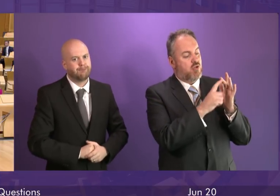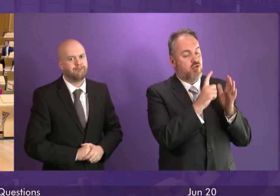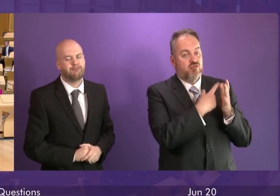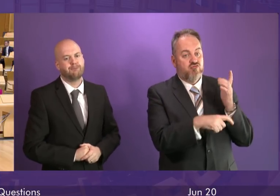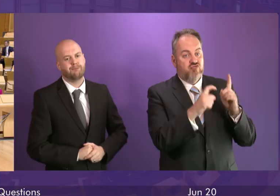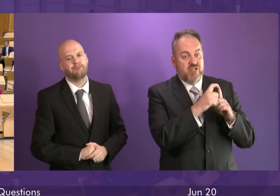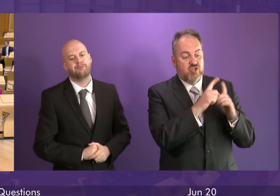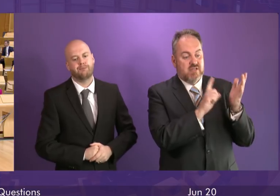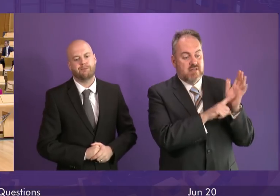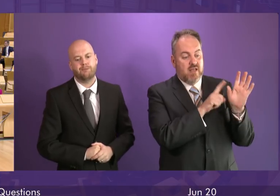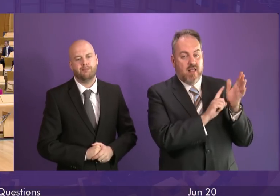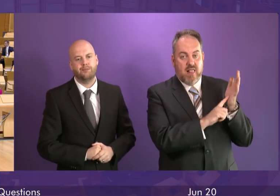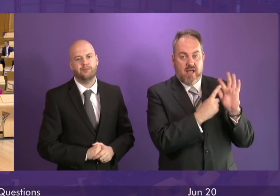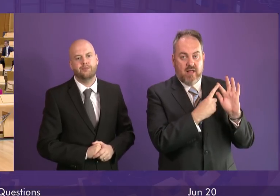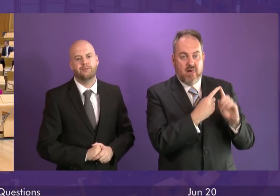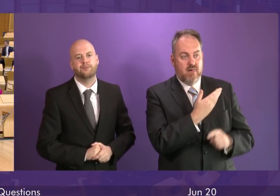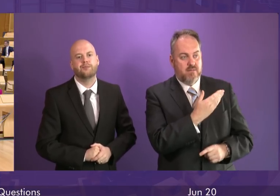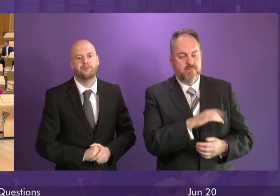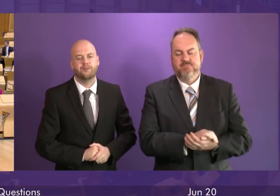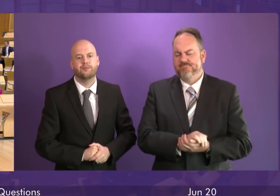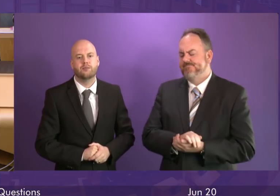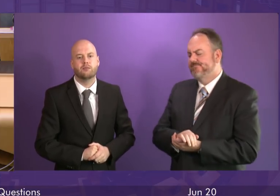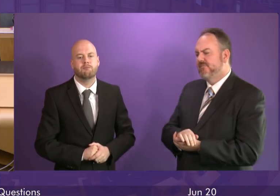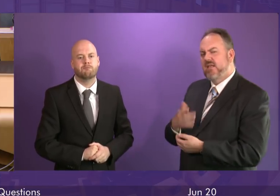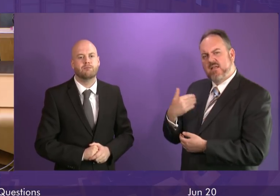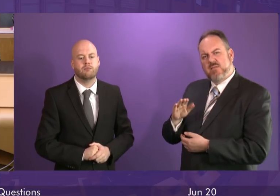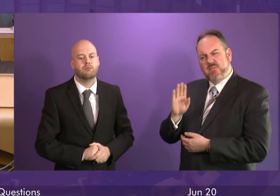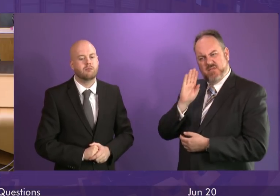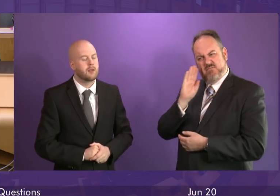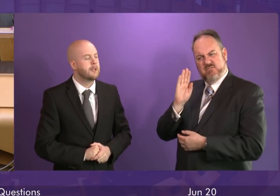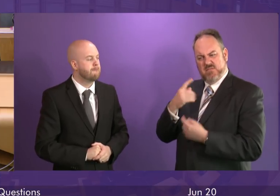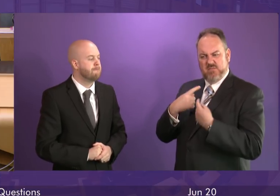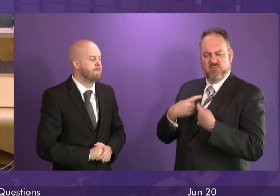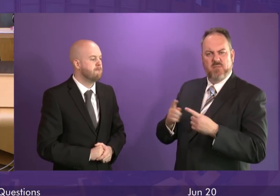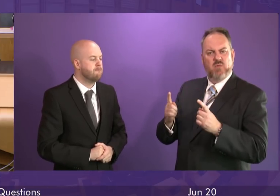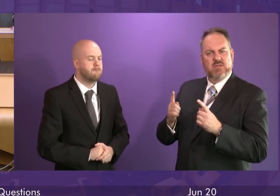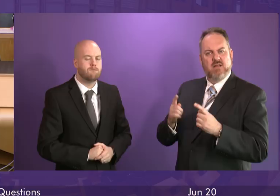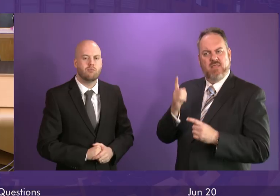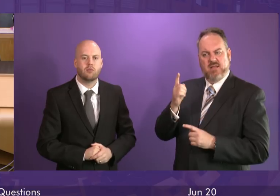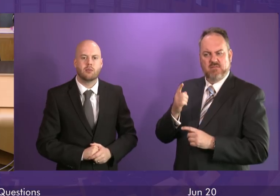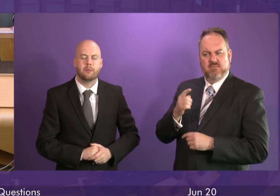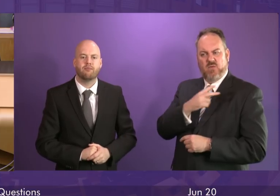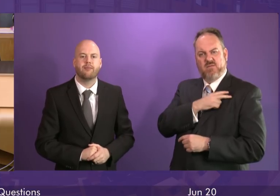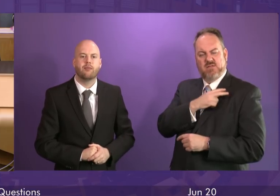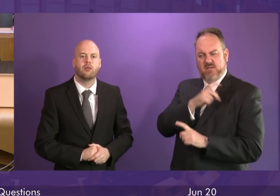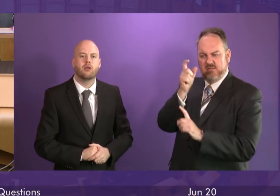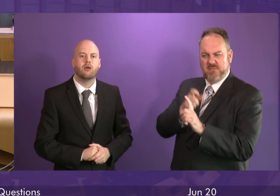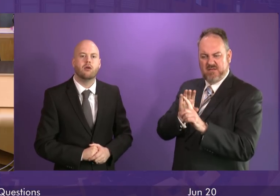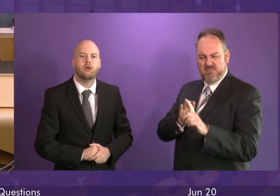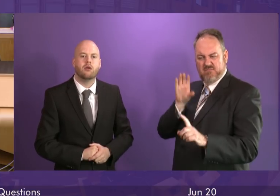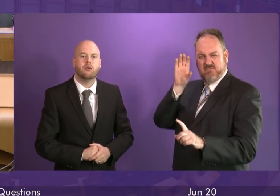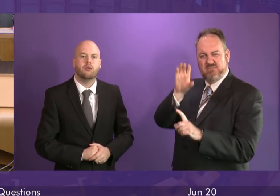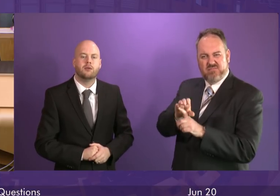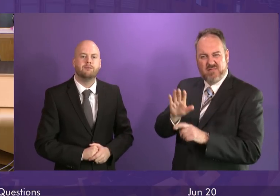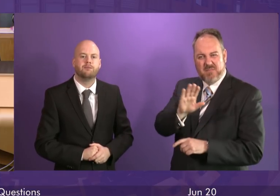Liam Kerr. Thank you, President Officer. First Minister, it recently been reported that an official has received a substantial redundancy payment of between